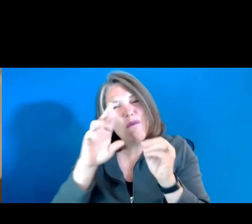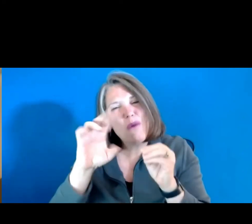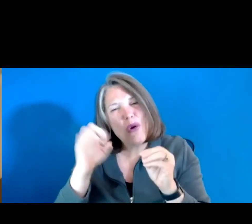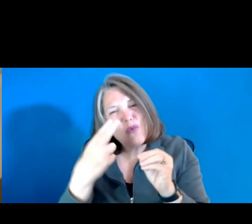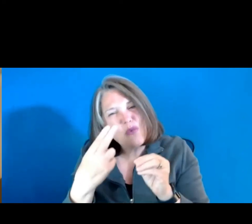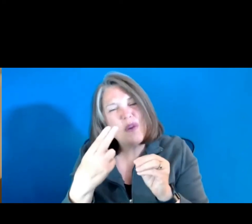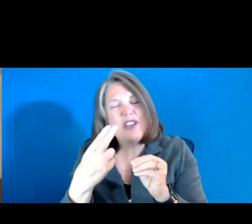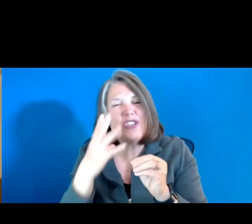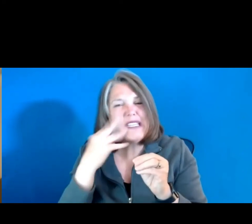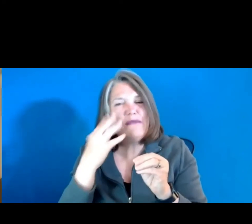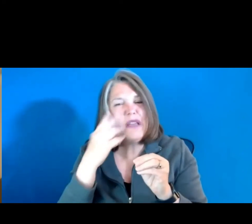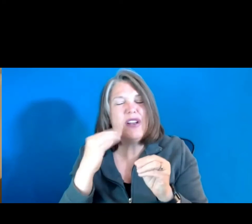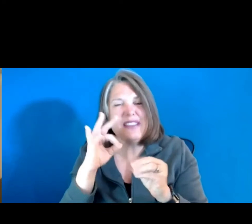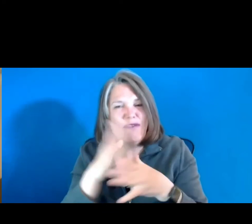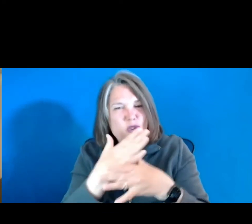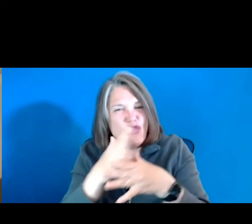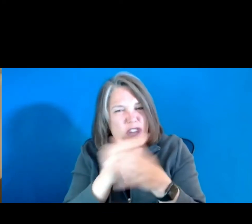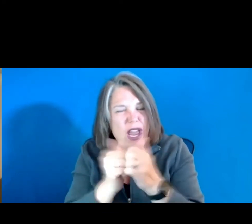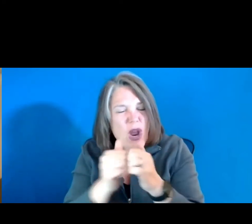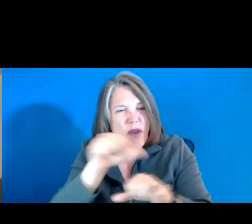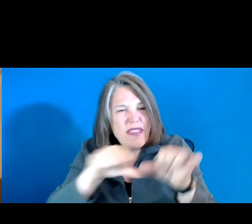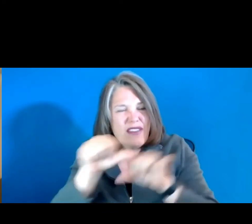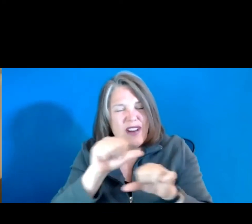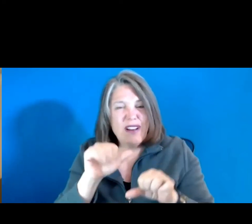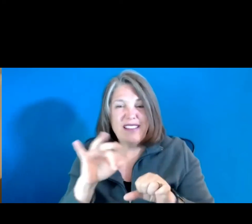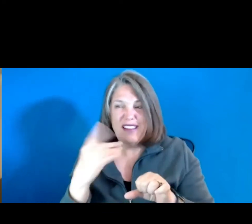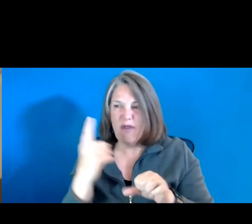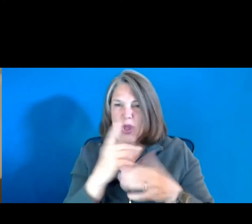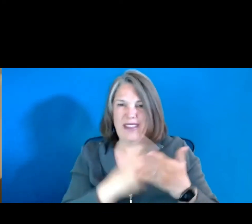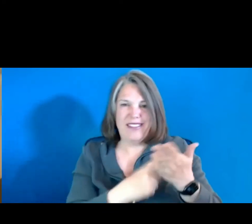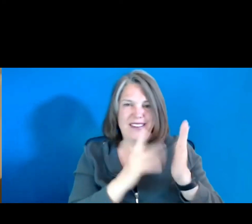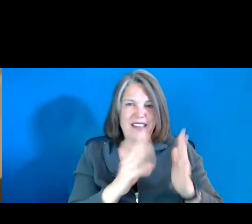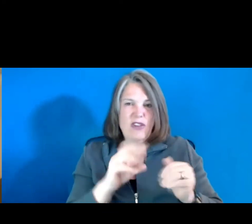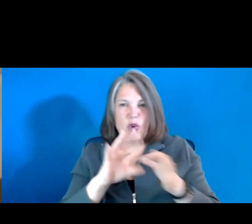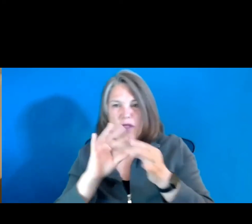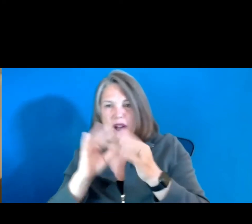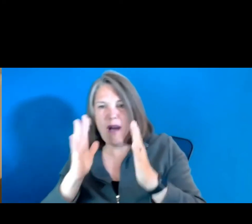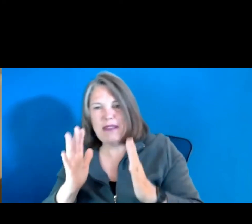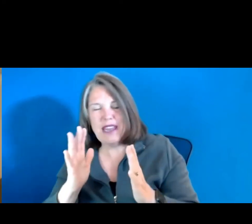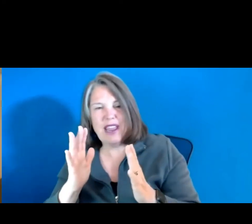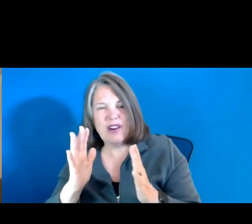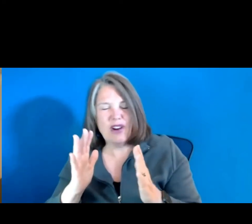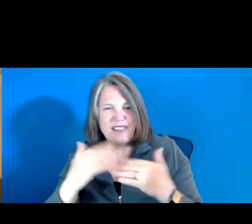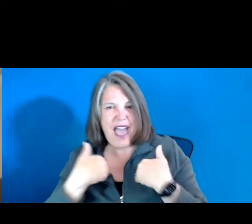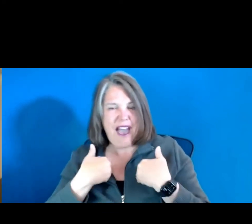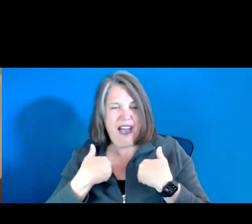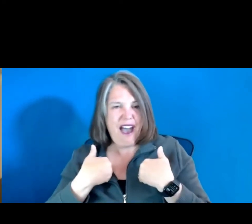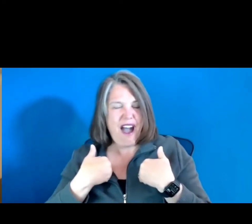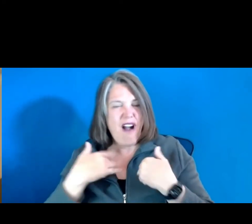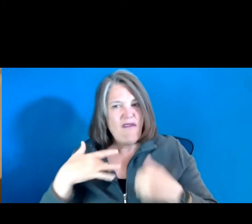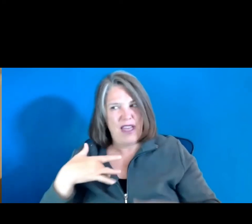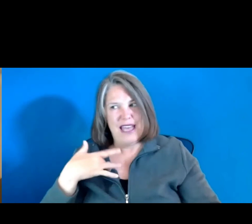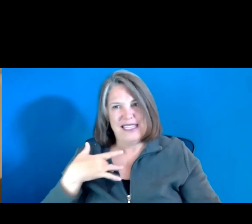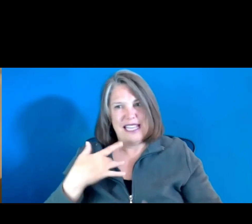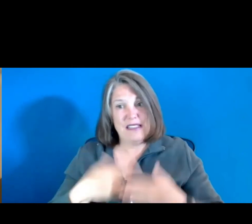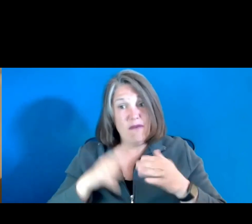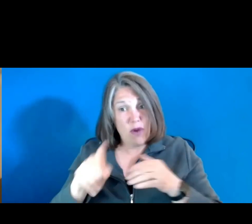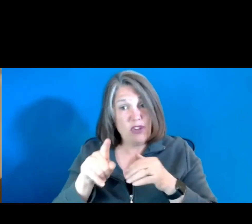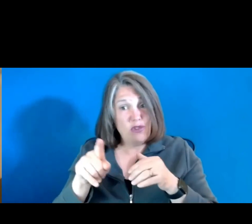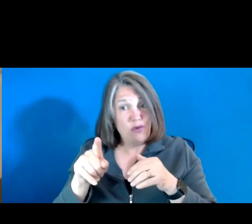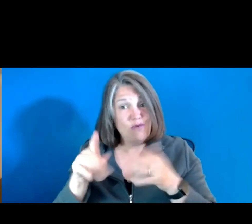each other. Because if only the discussant or the commentators have a sense of what you have done,